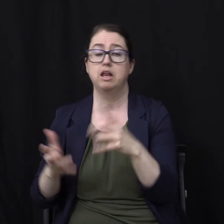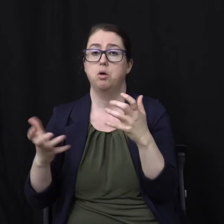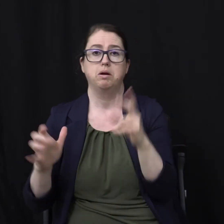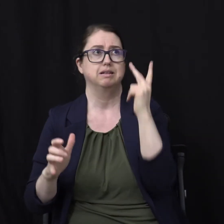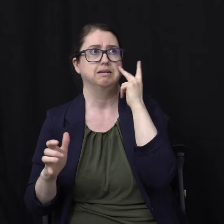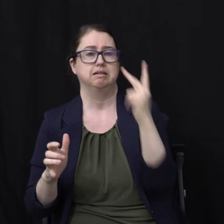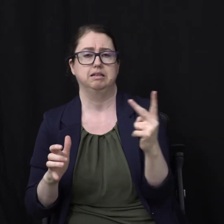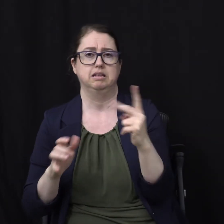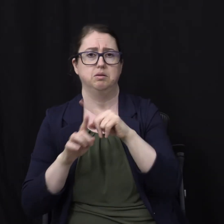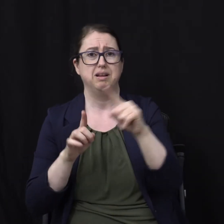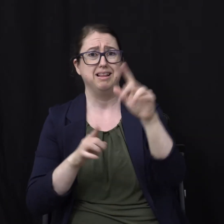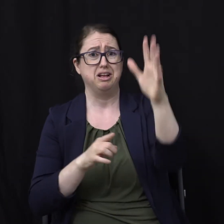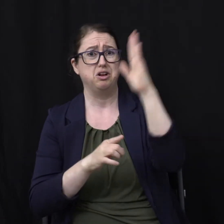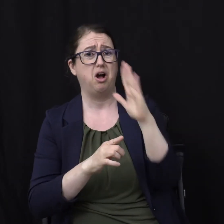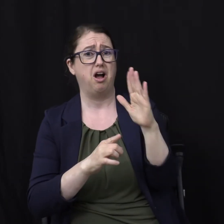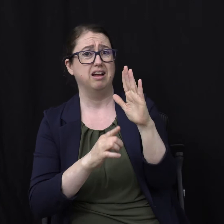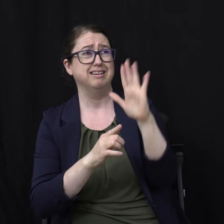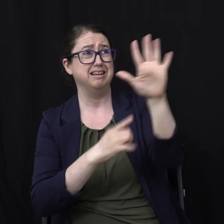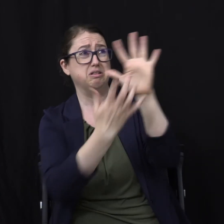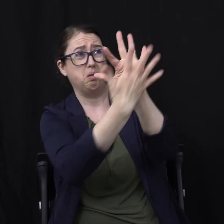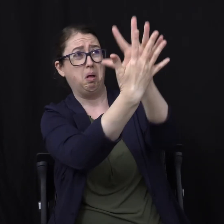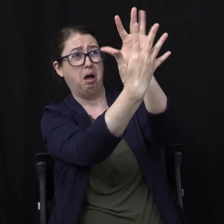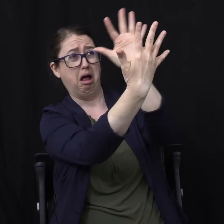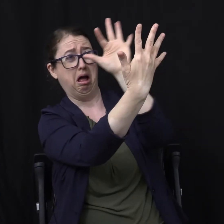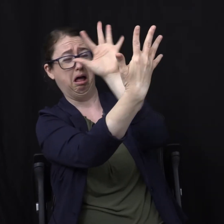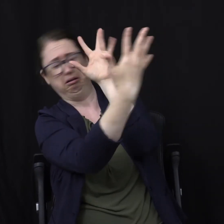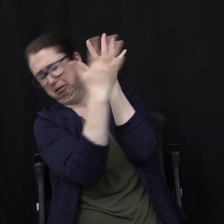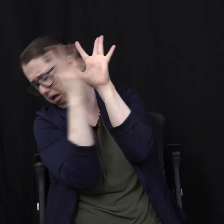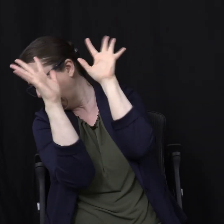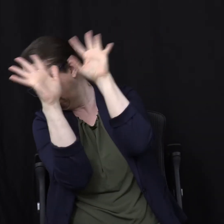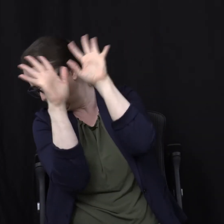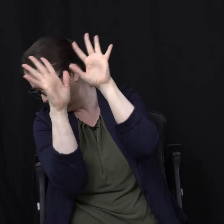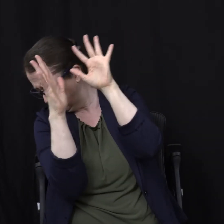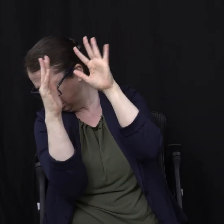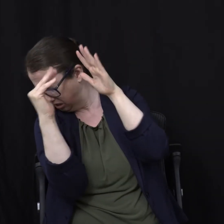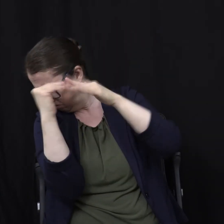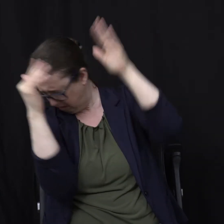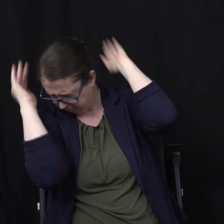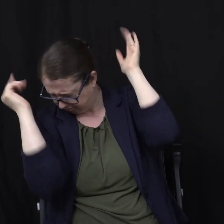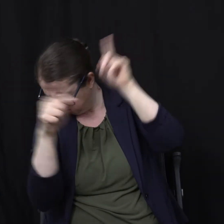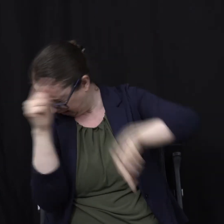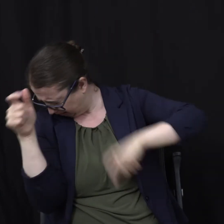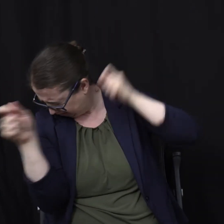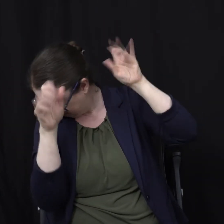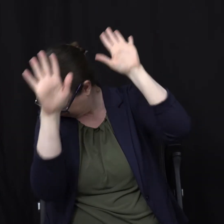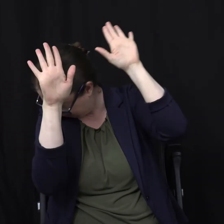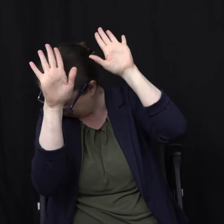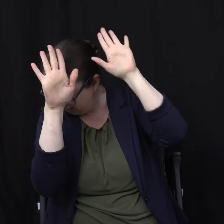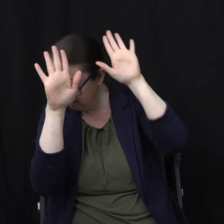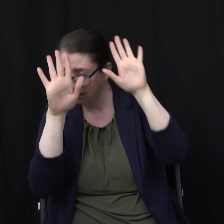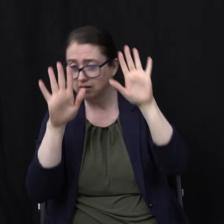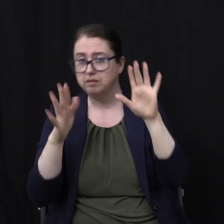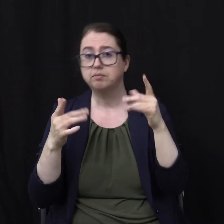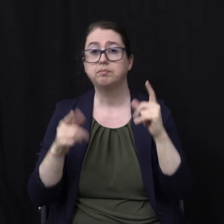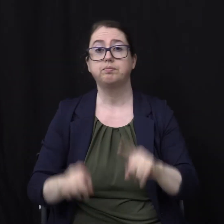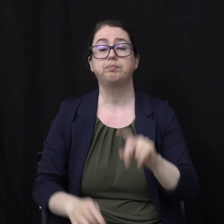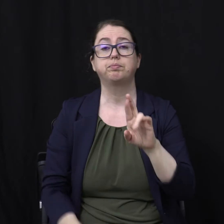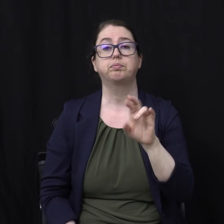want us The glory of God Is too much for them Well what happens next In Revelation 7 It